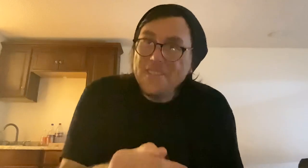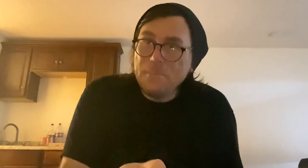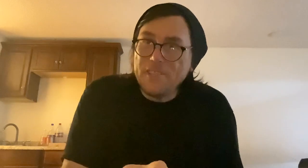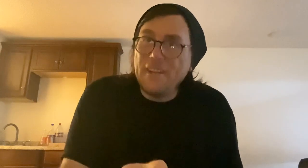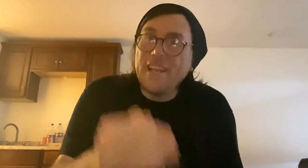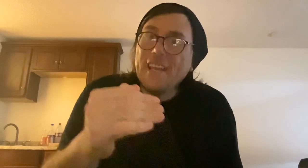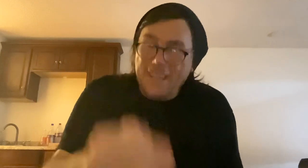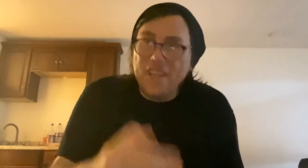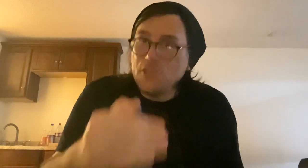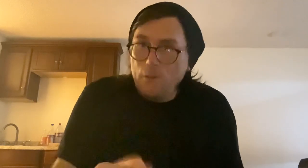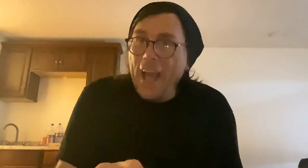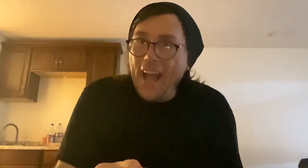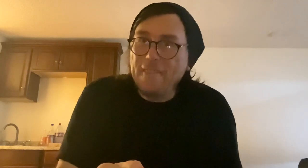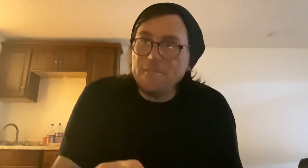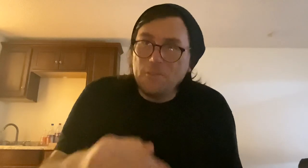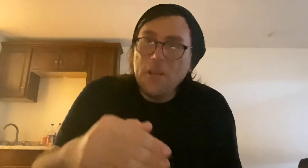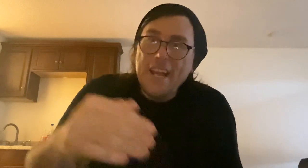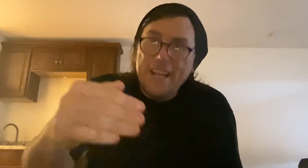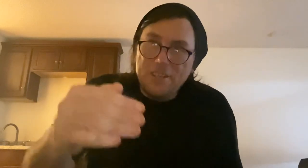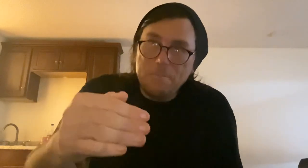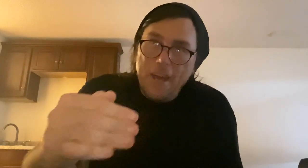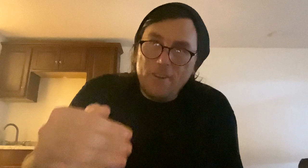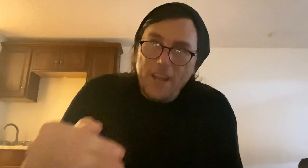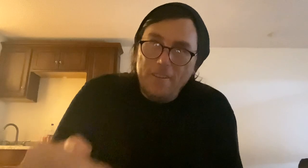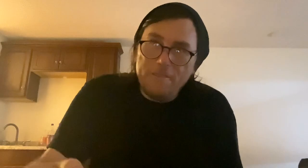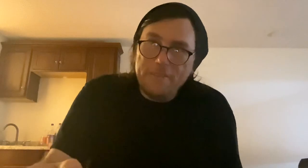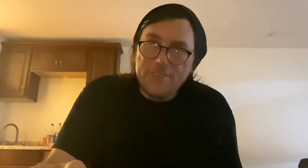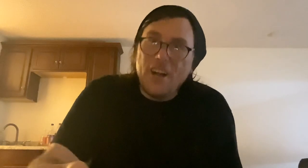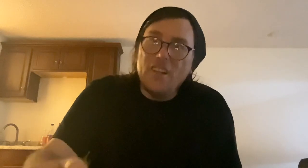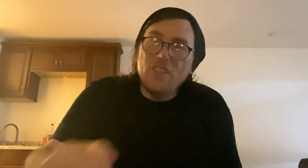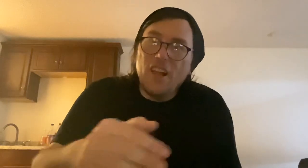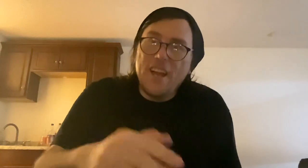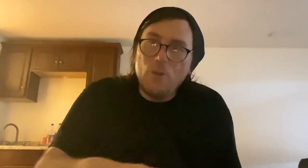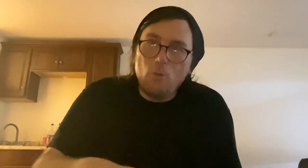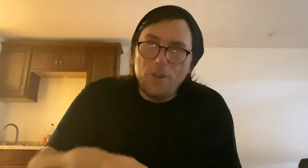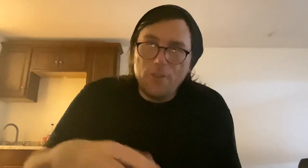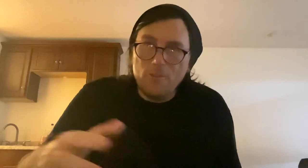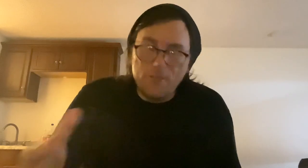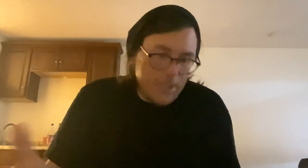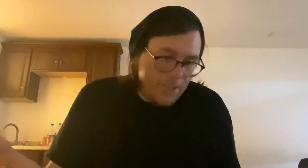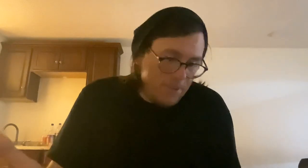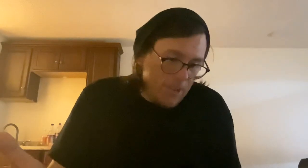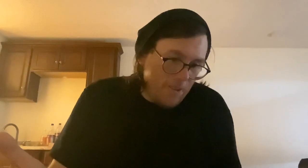specified, yes, you have to, it doesn't matter if it's online or you're, you know,